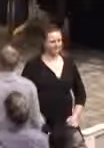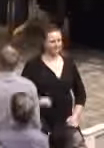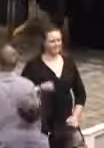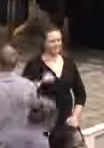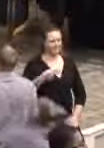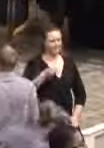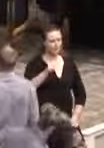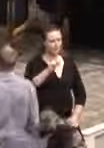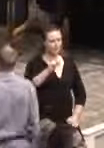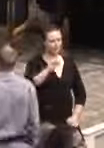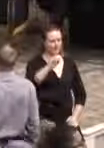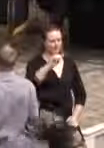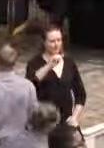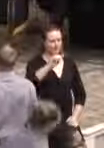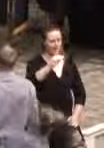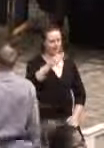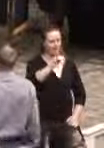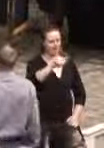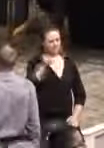Shawanda Hill.